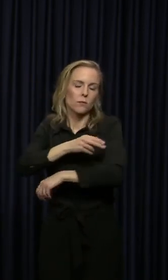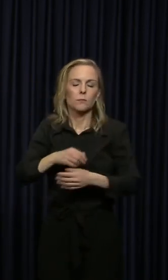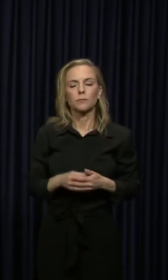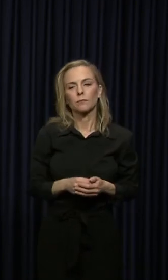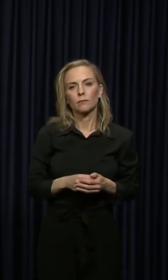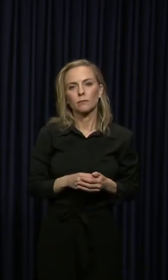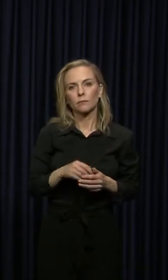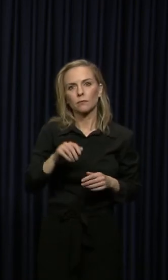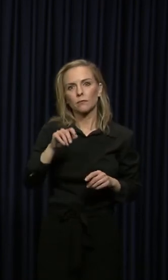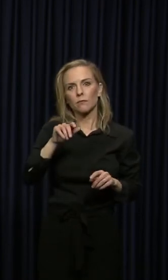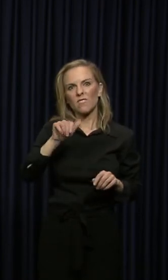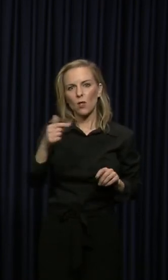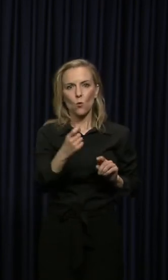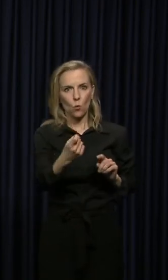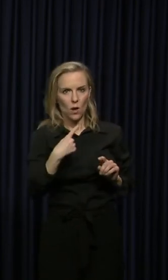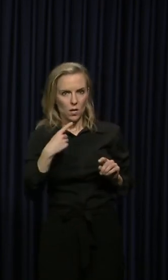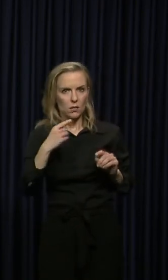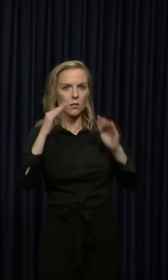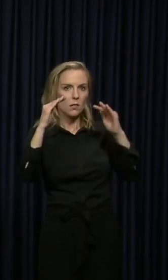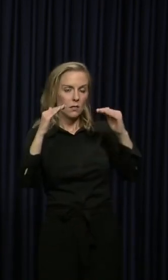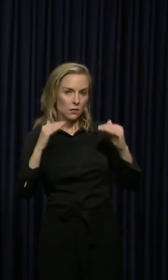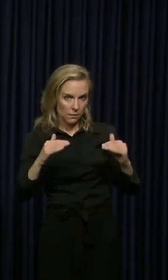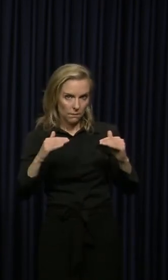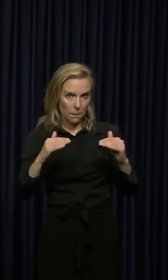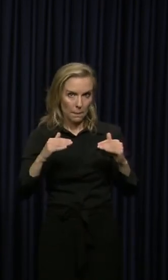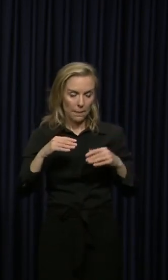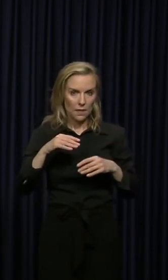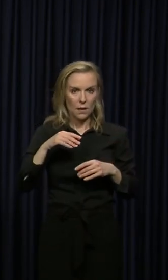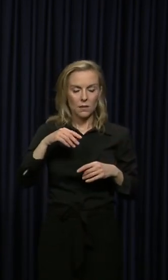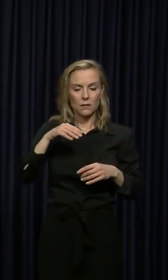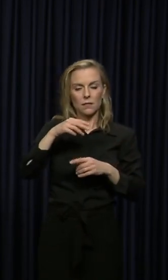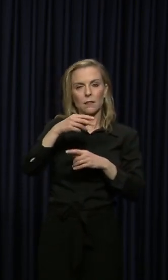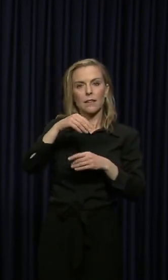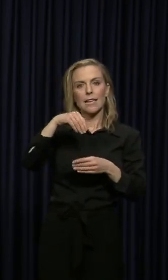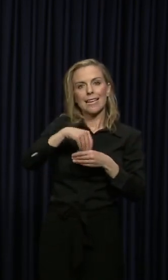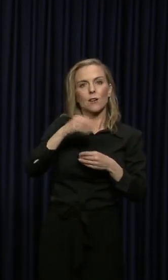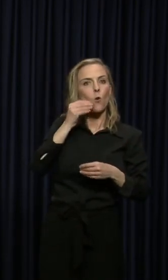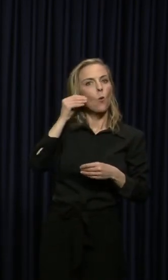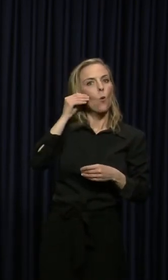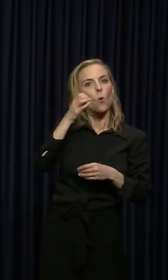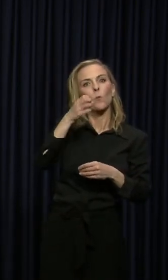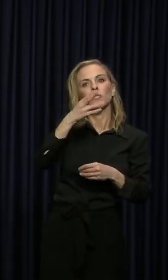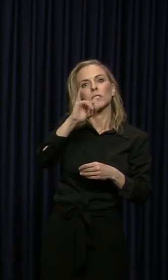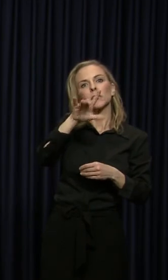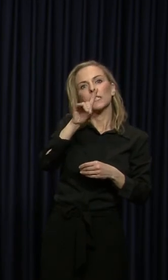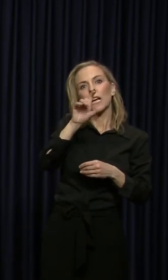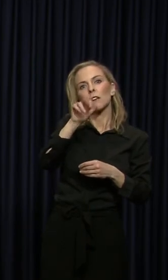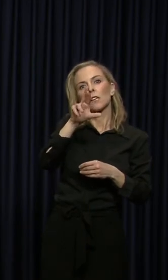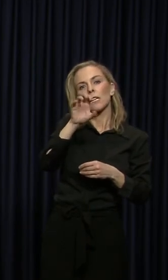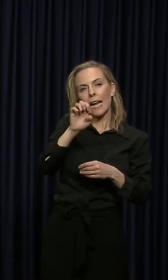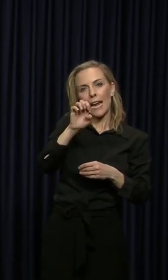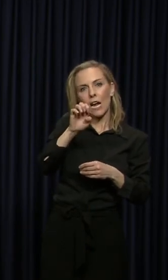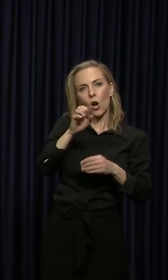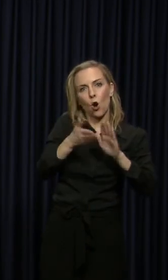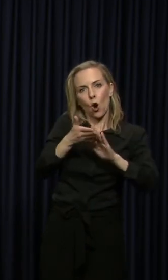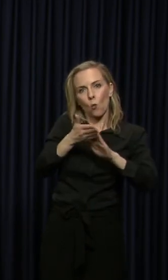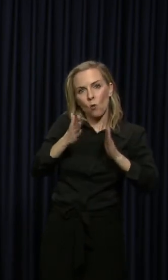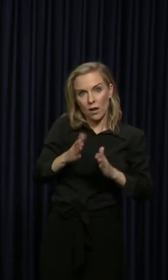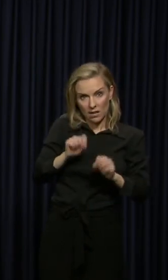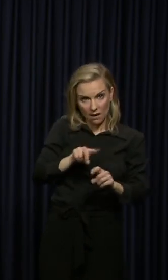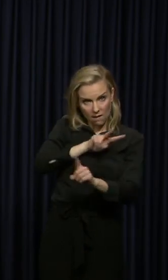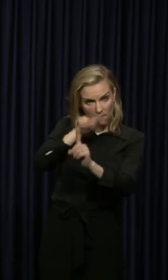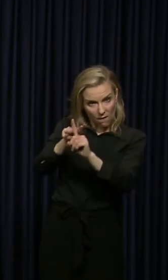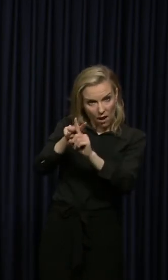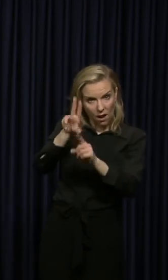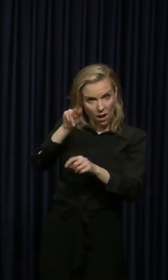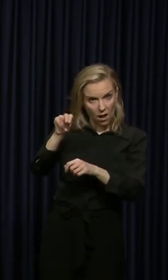Uh, so, uh, next question are in home child care operators able to file for unemployment? Uh, yes.